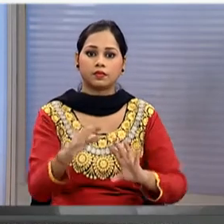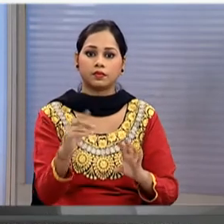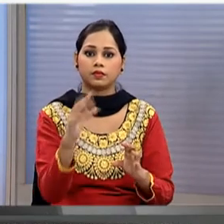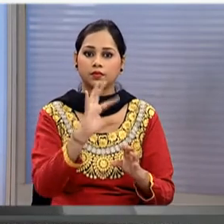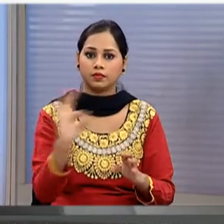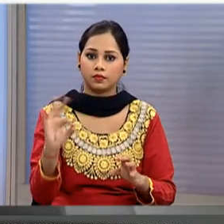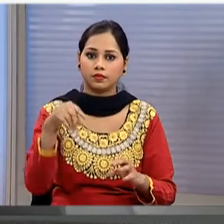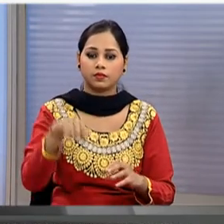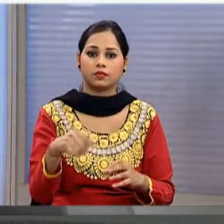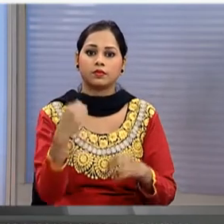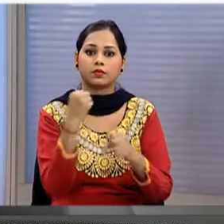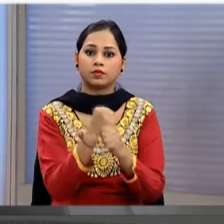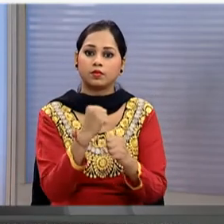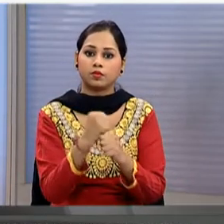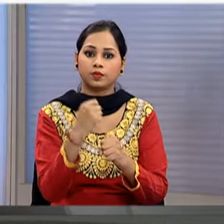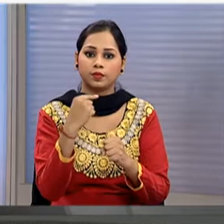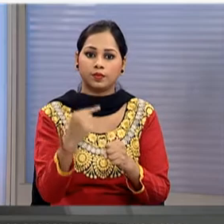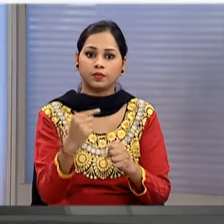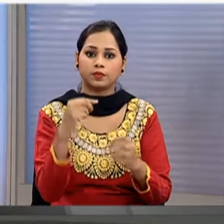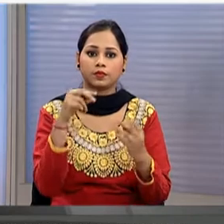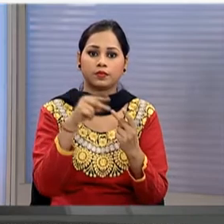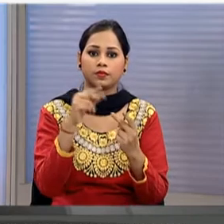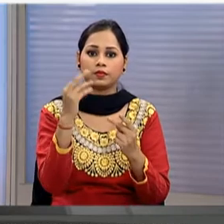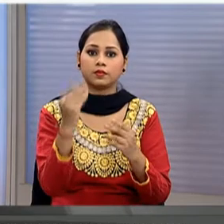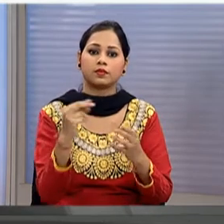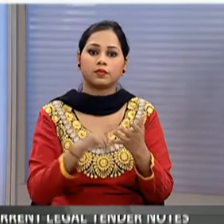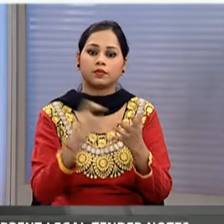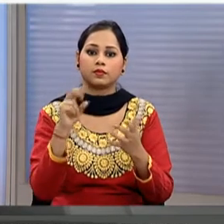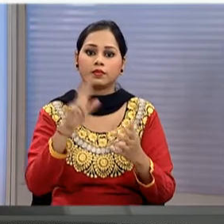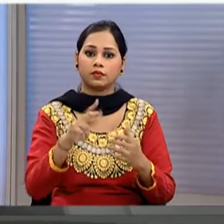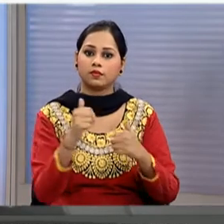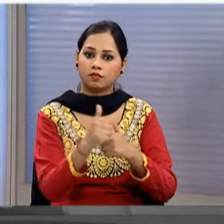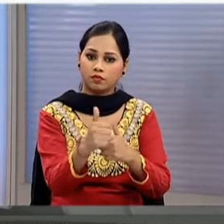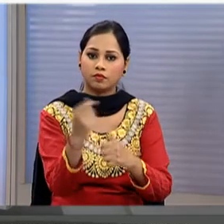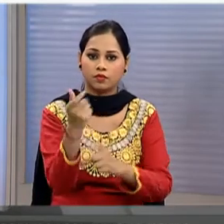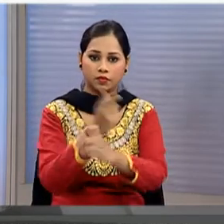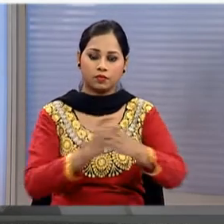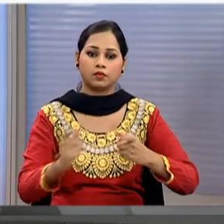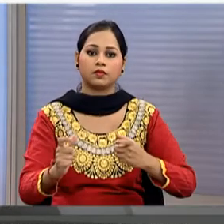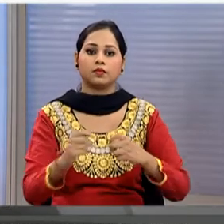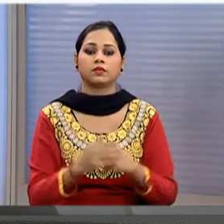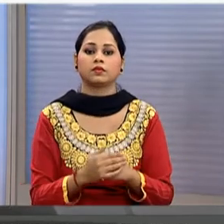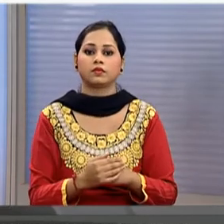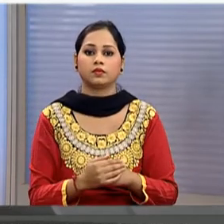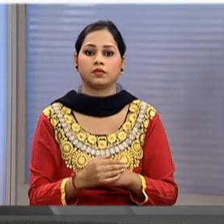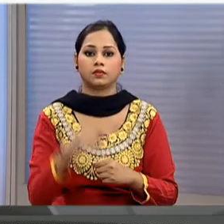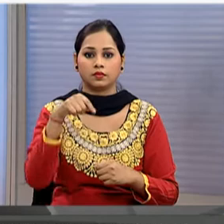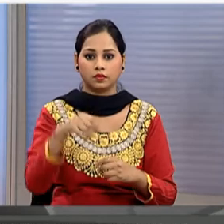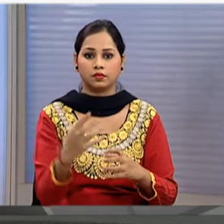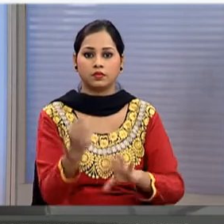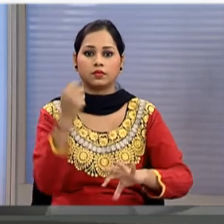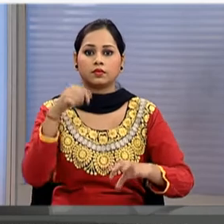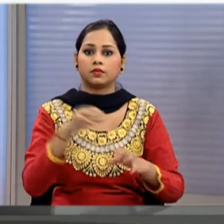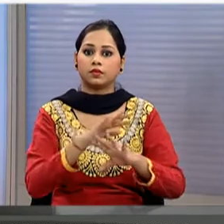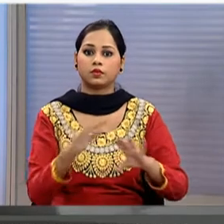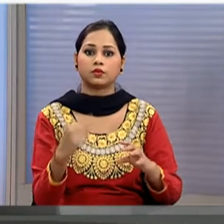a week set by the government on the midnight of November 8 following demonetization these withdrawal can